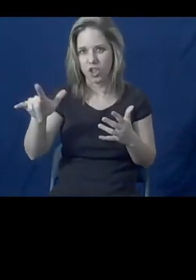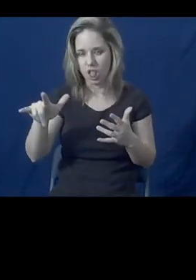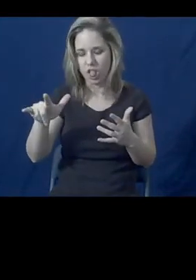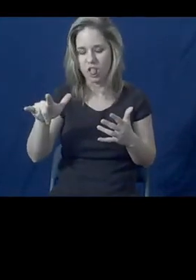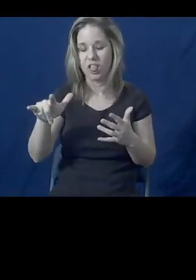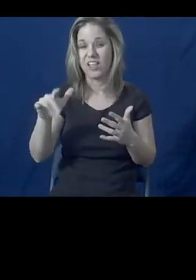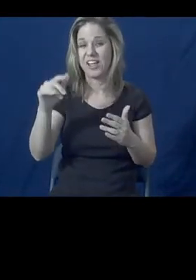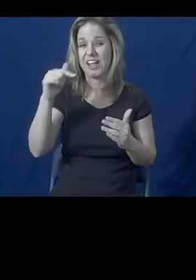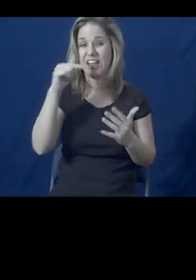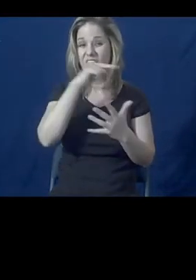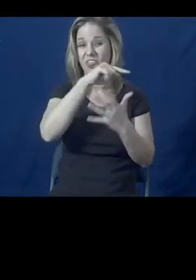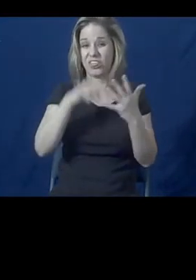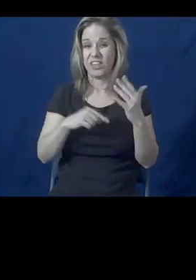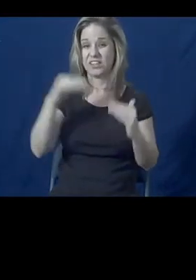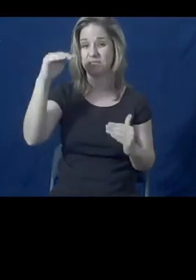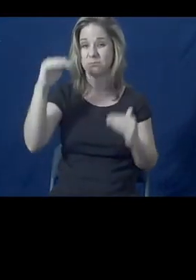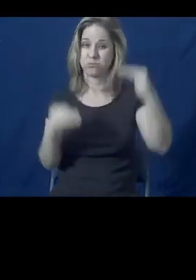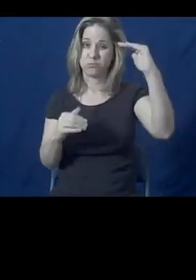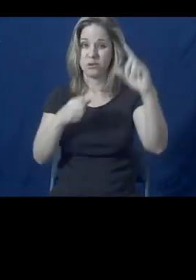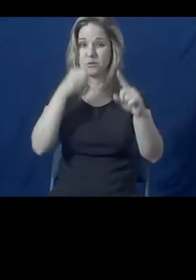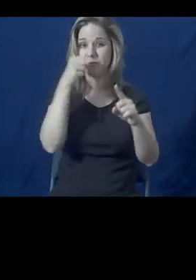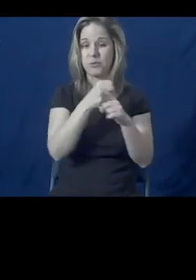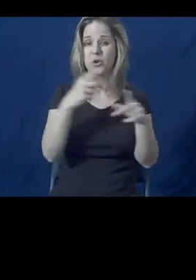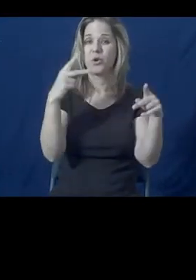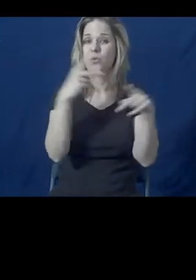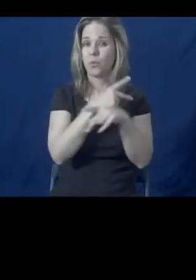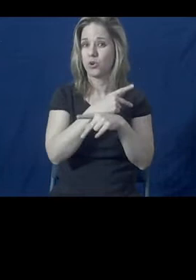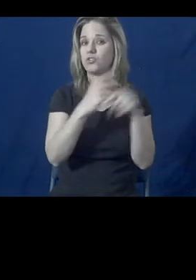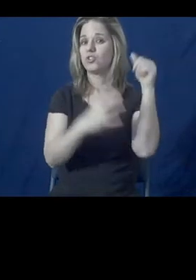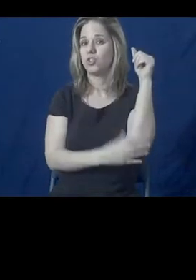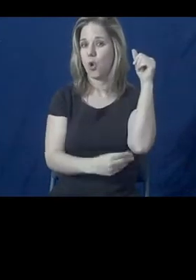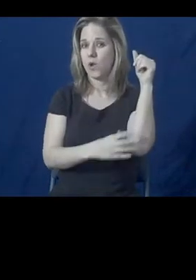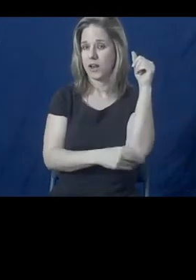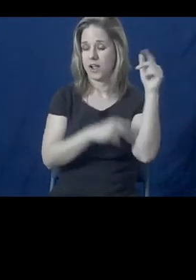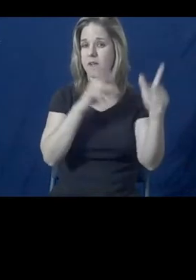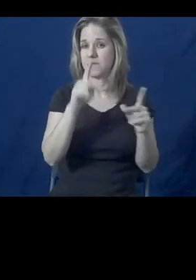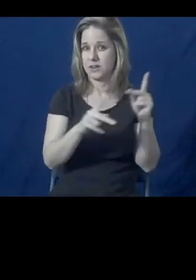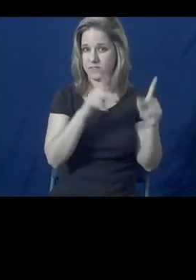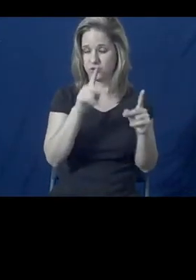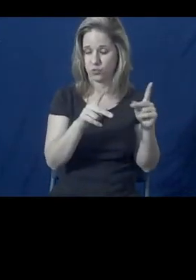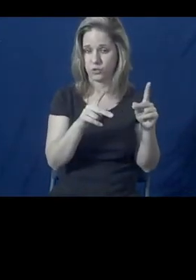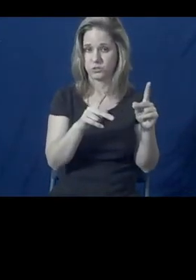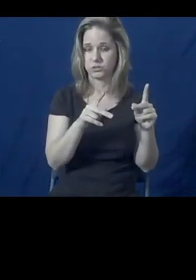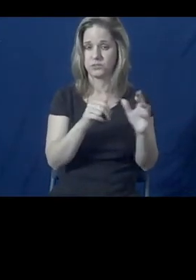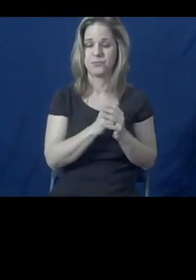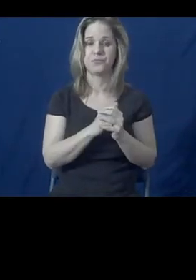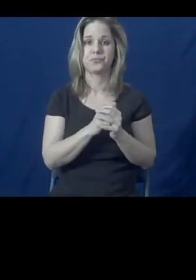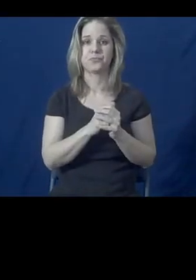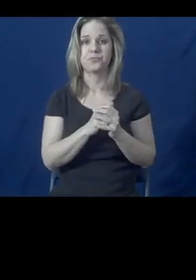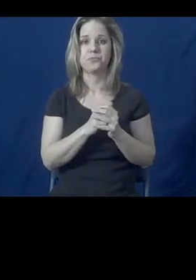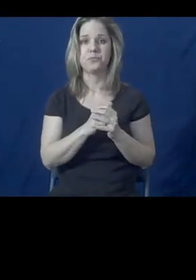disproportionately impact low-income individuals. And these